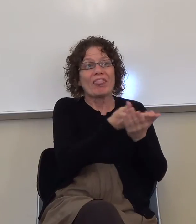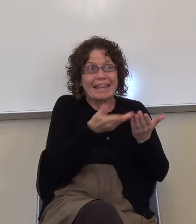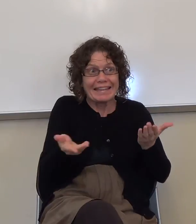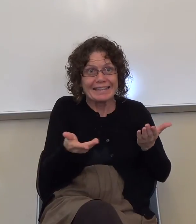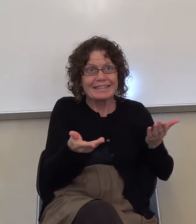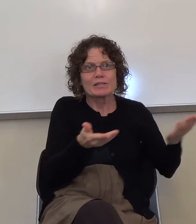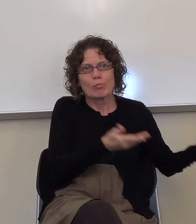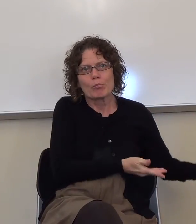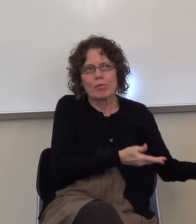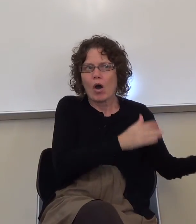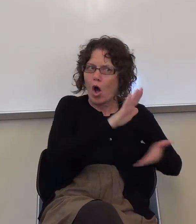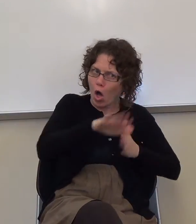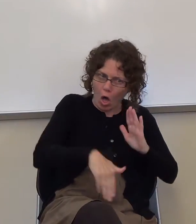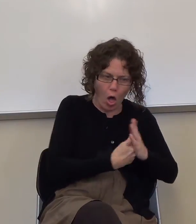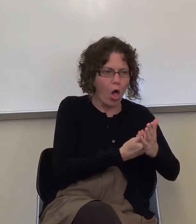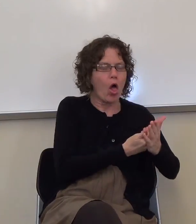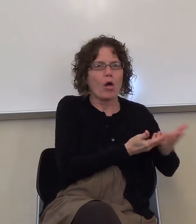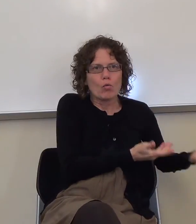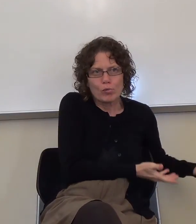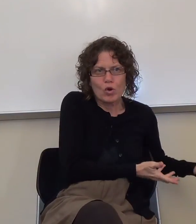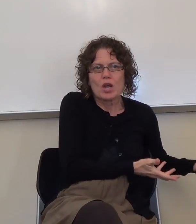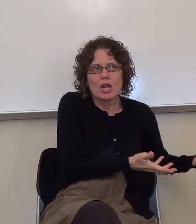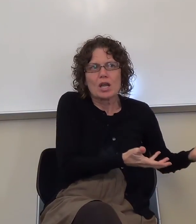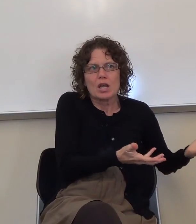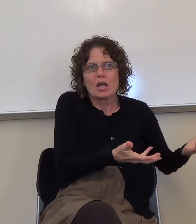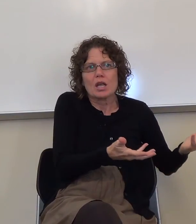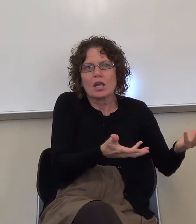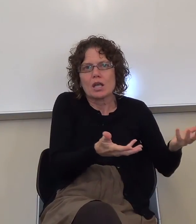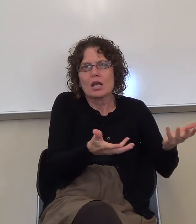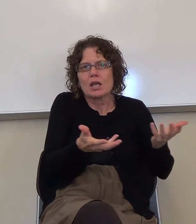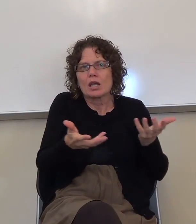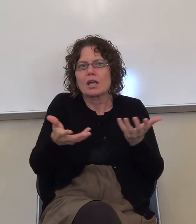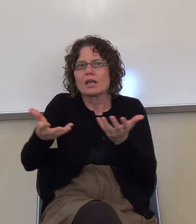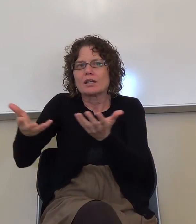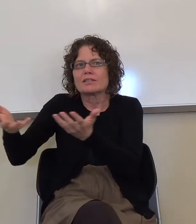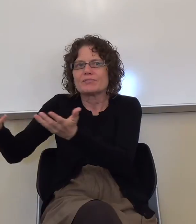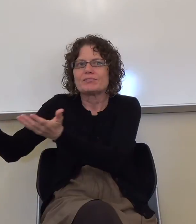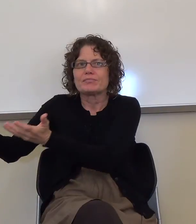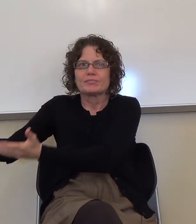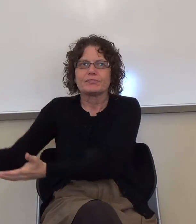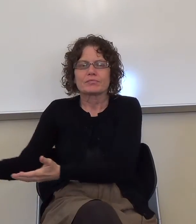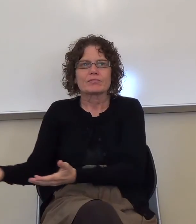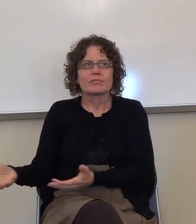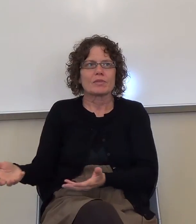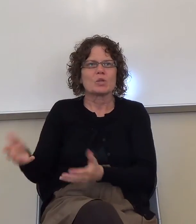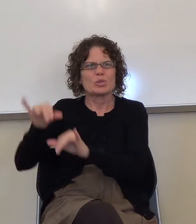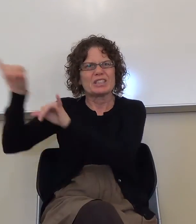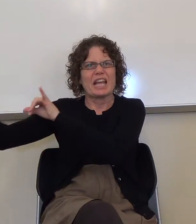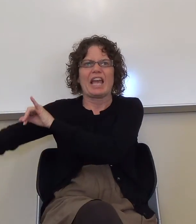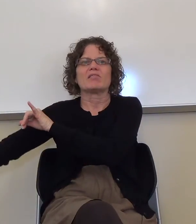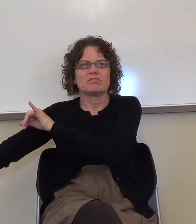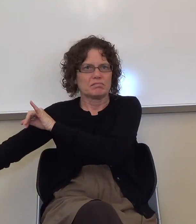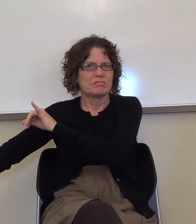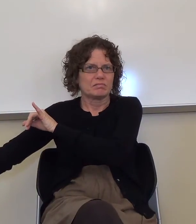hour of the Reading Cafe people did not come back to the classroom. All right. You'll probably come down there.